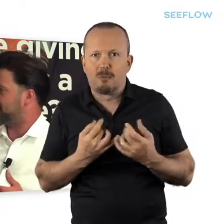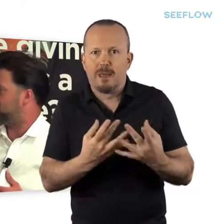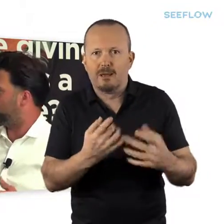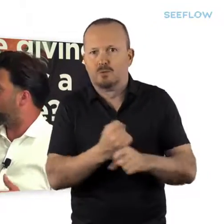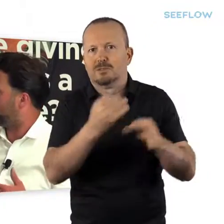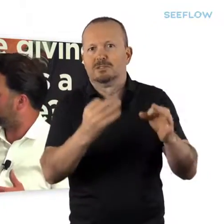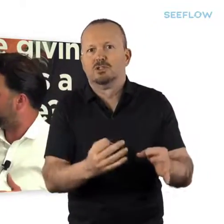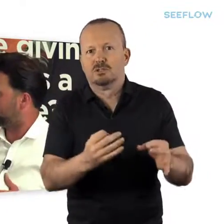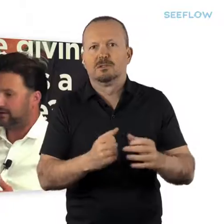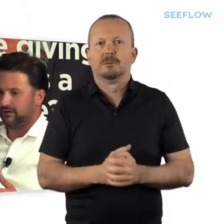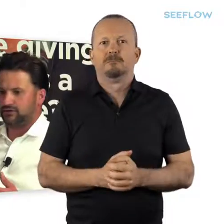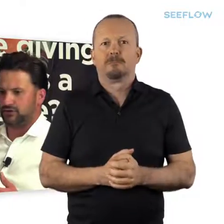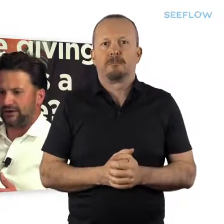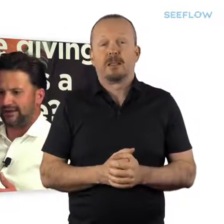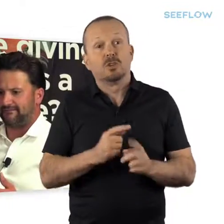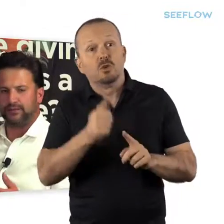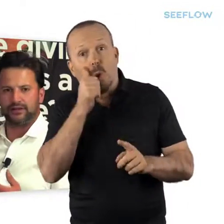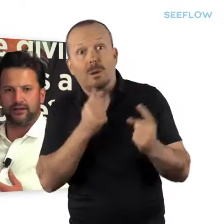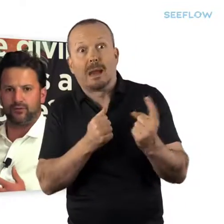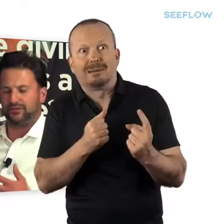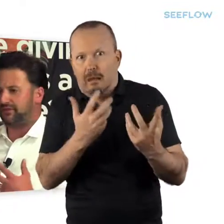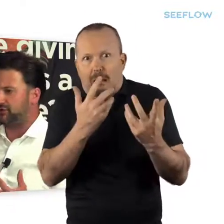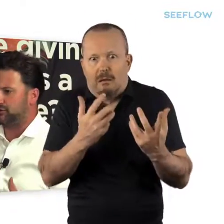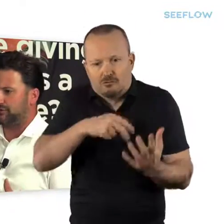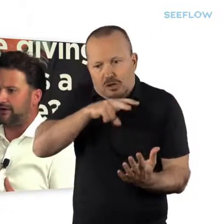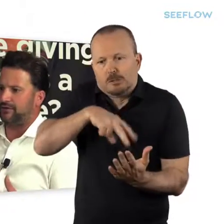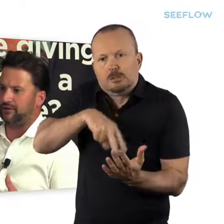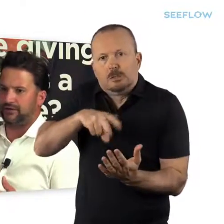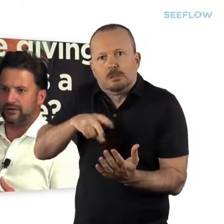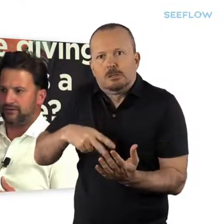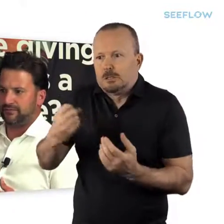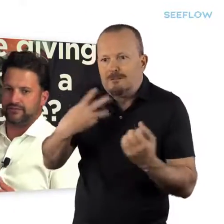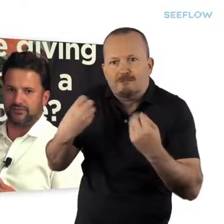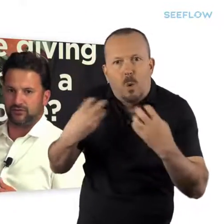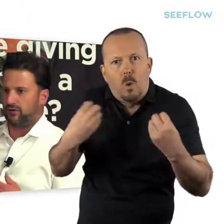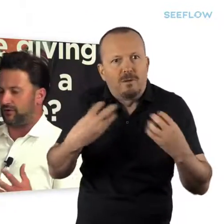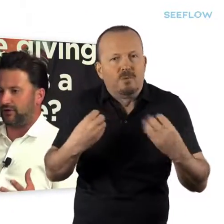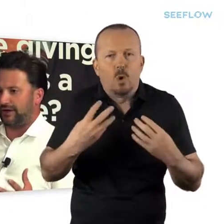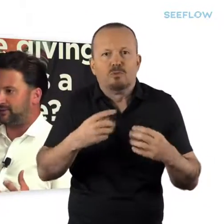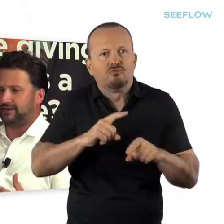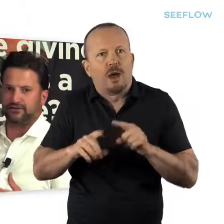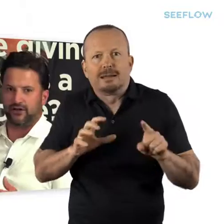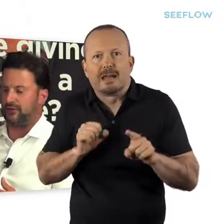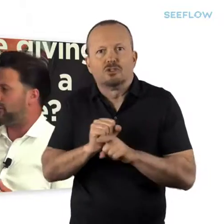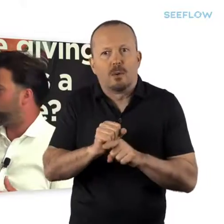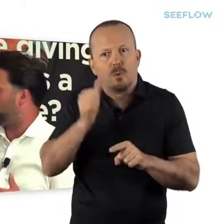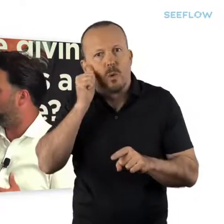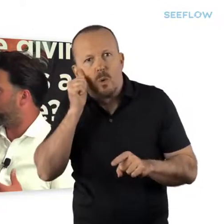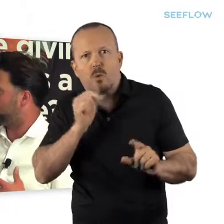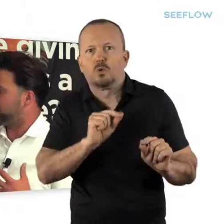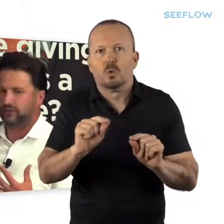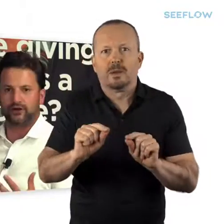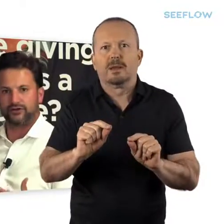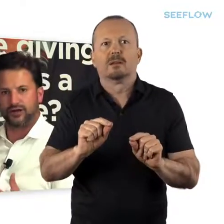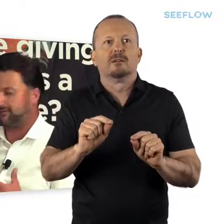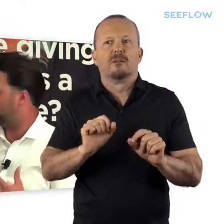the decisions you are about to make. So, trying to get familiar with the issues around them, and, you know, 80% of the time they're not in your ward,